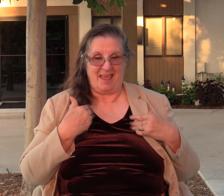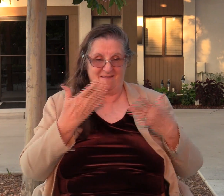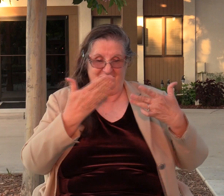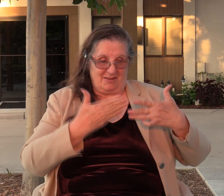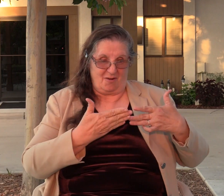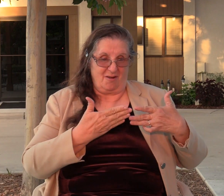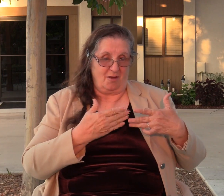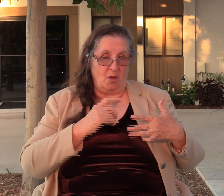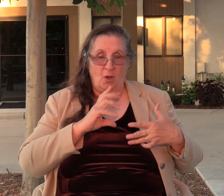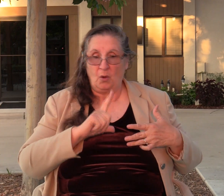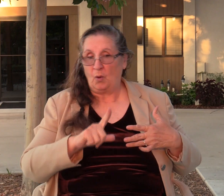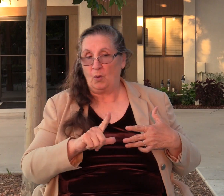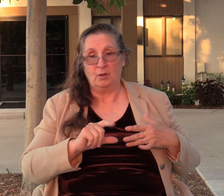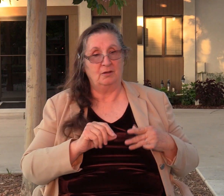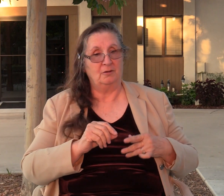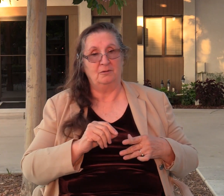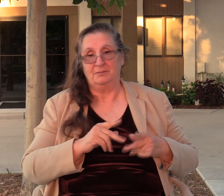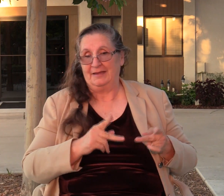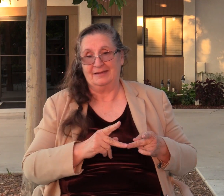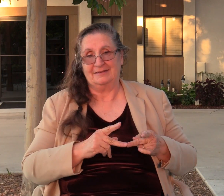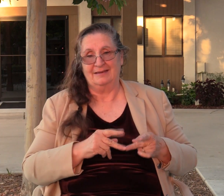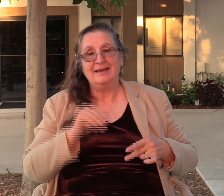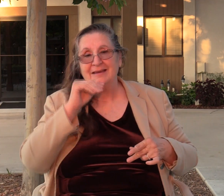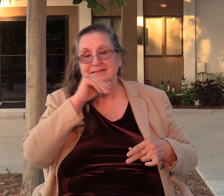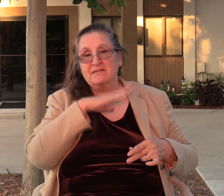And so it's a false hope. It's lies.